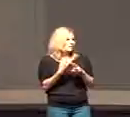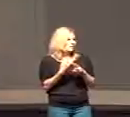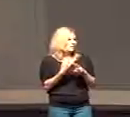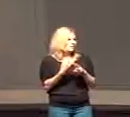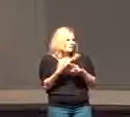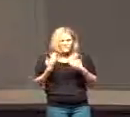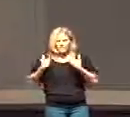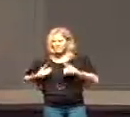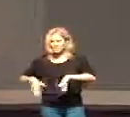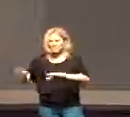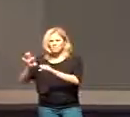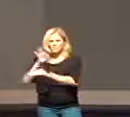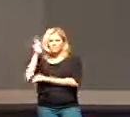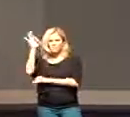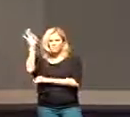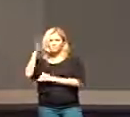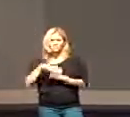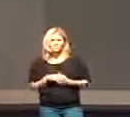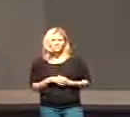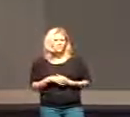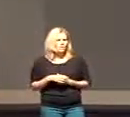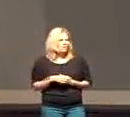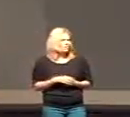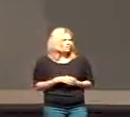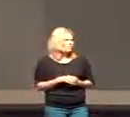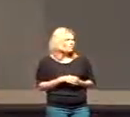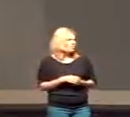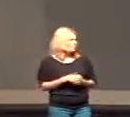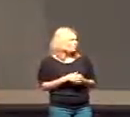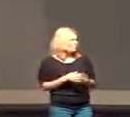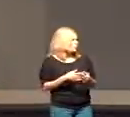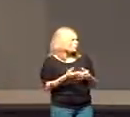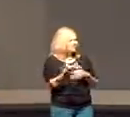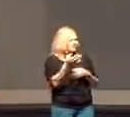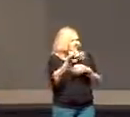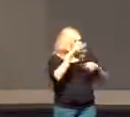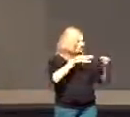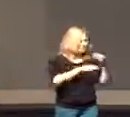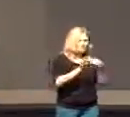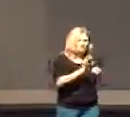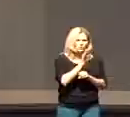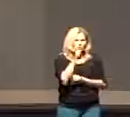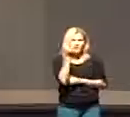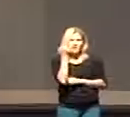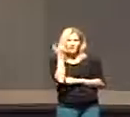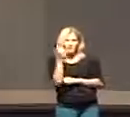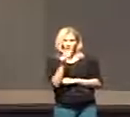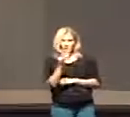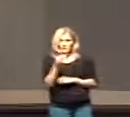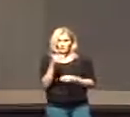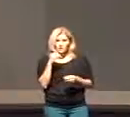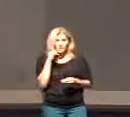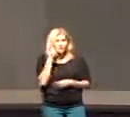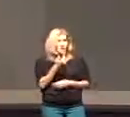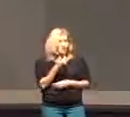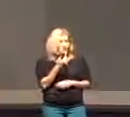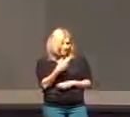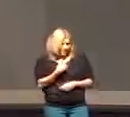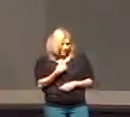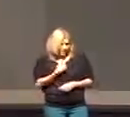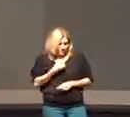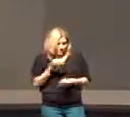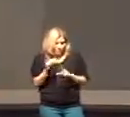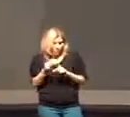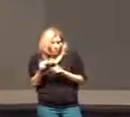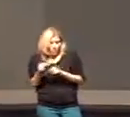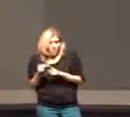forfeit their soul? Or what can anyone give in exchange for their soul? If anyone is ashamed of me and my